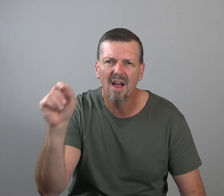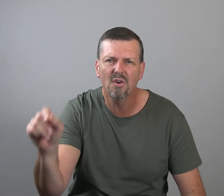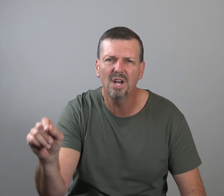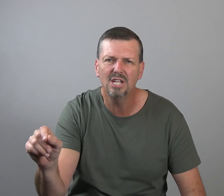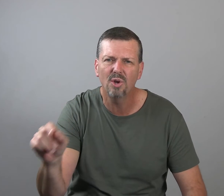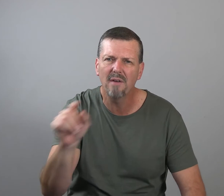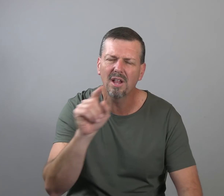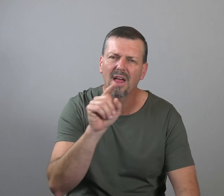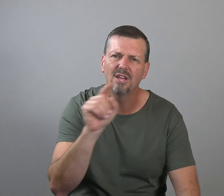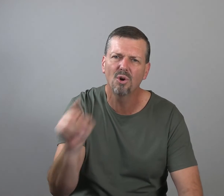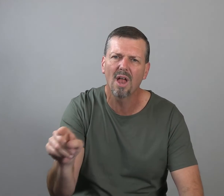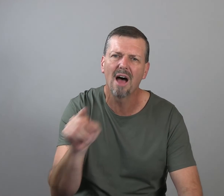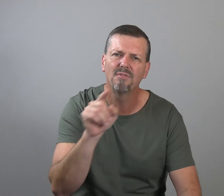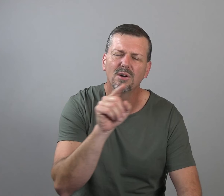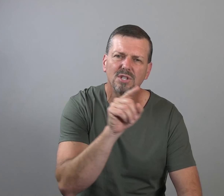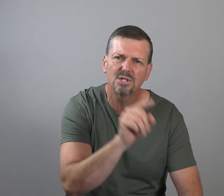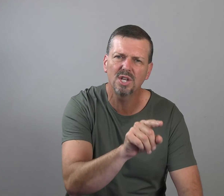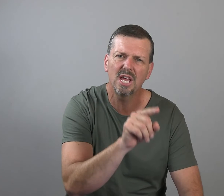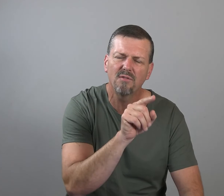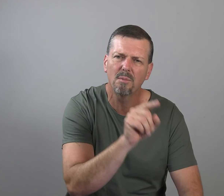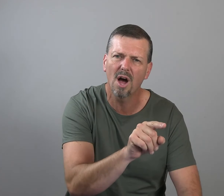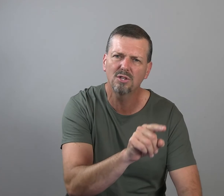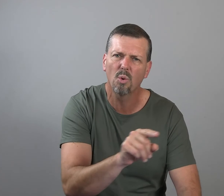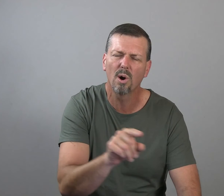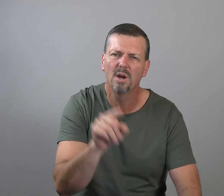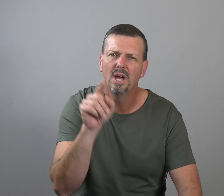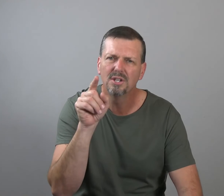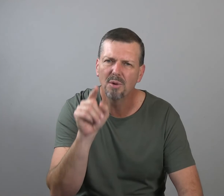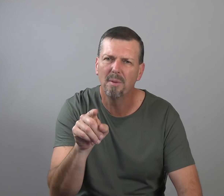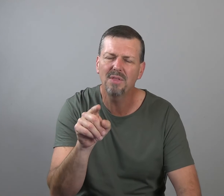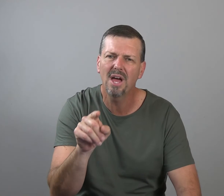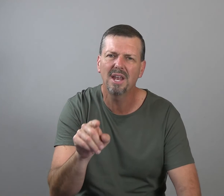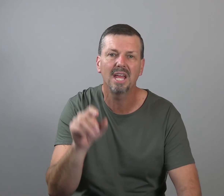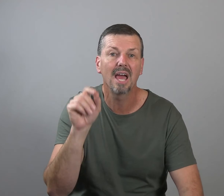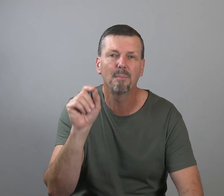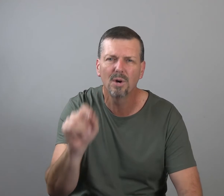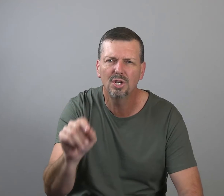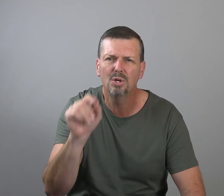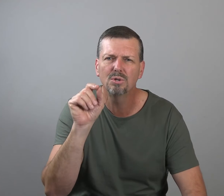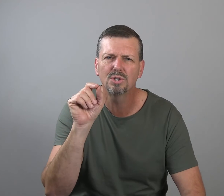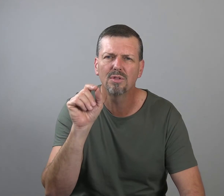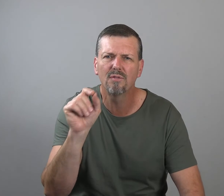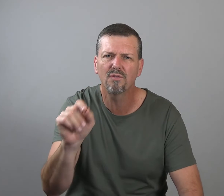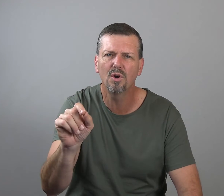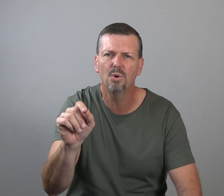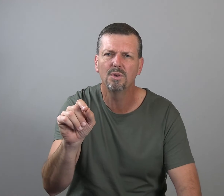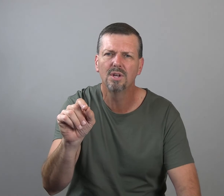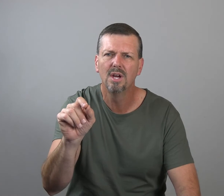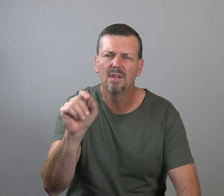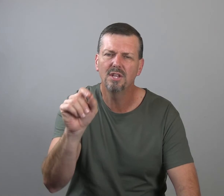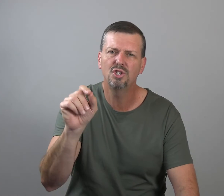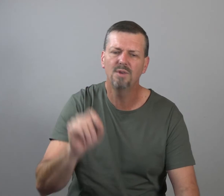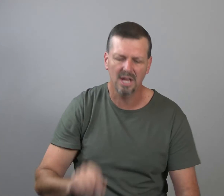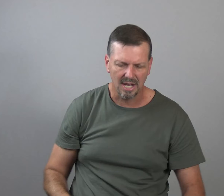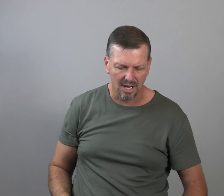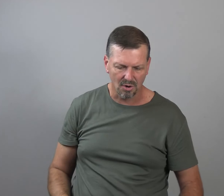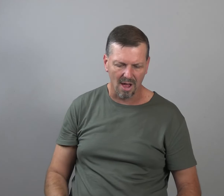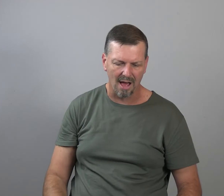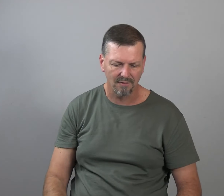Every need you have in your life, there is a seed from God's word to meet that need and produce the fruit that you need in your life.